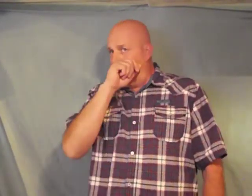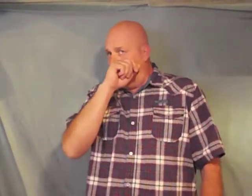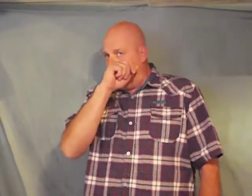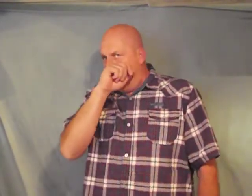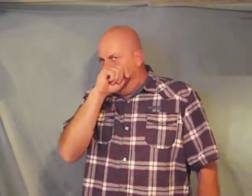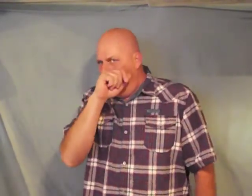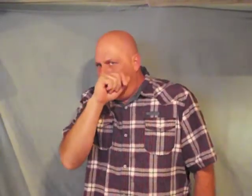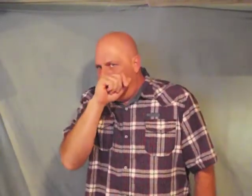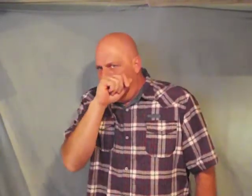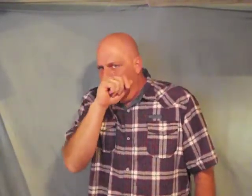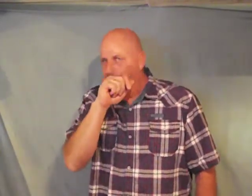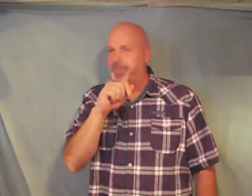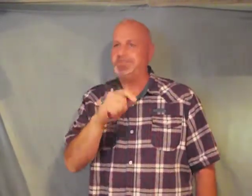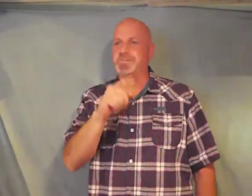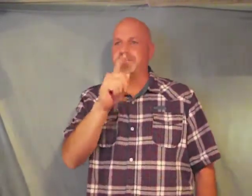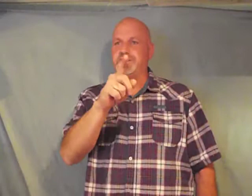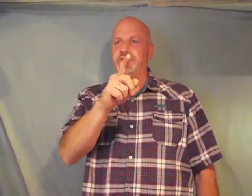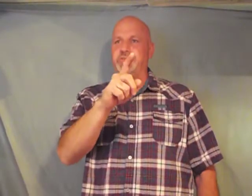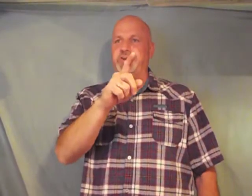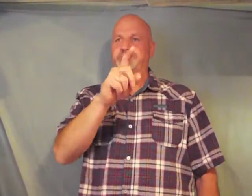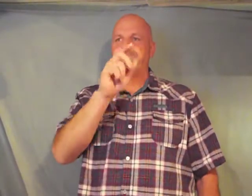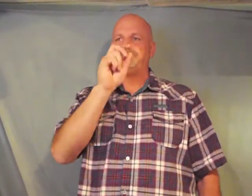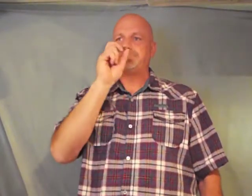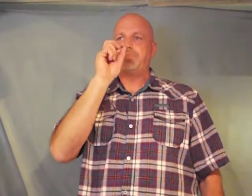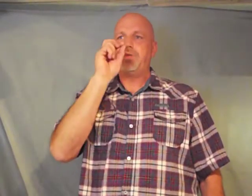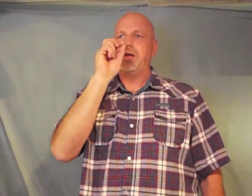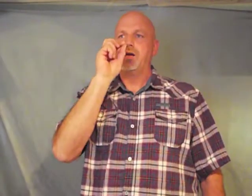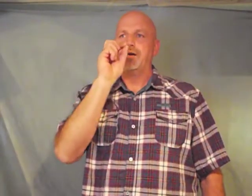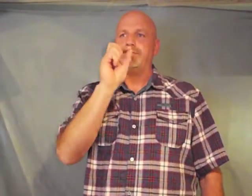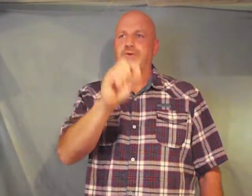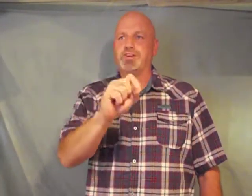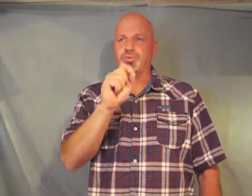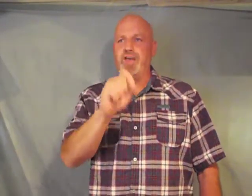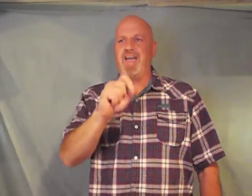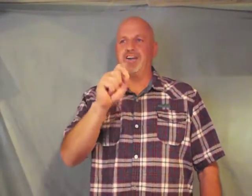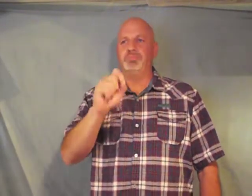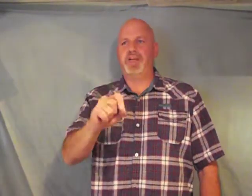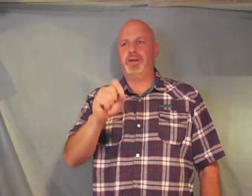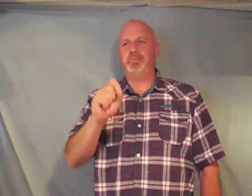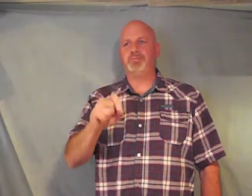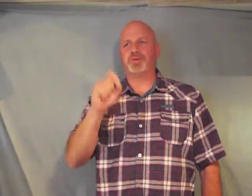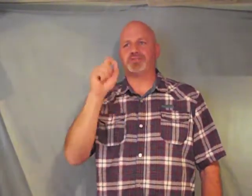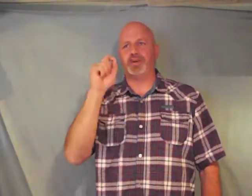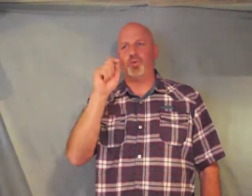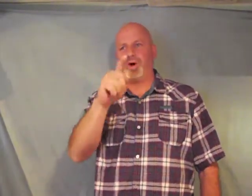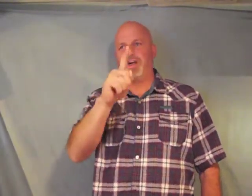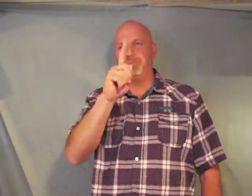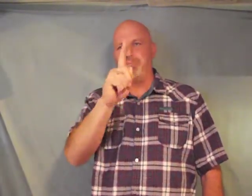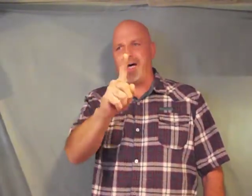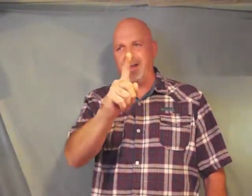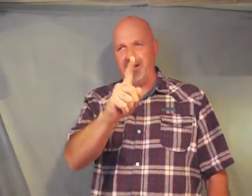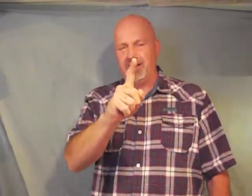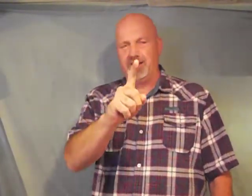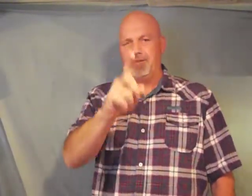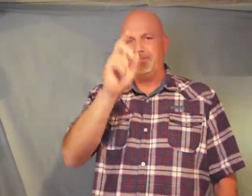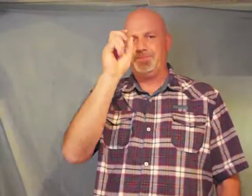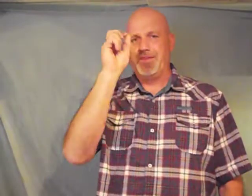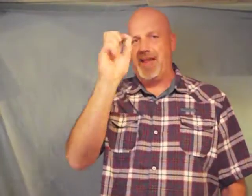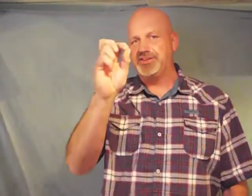excuse me for as we have many members in one body that's